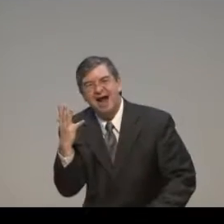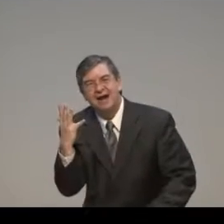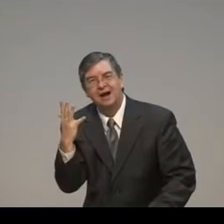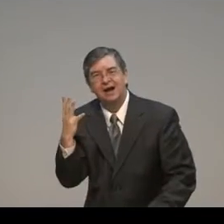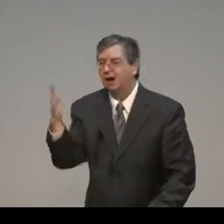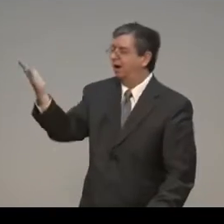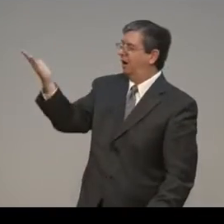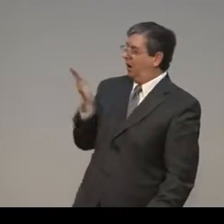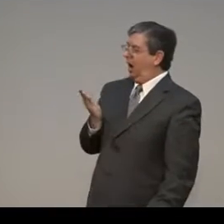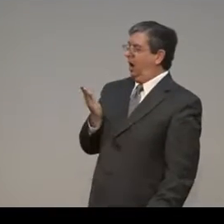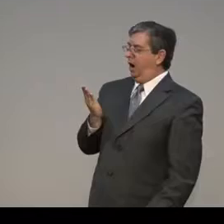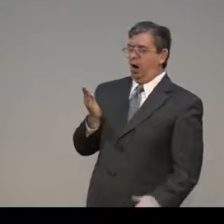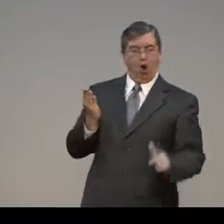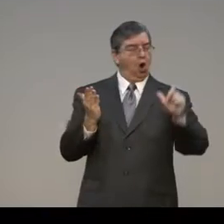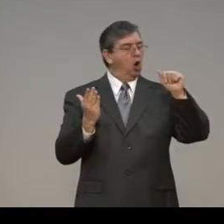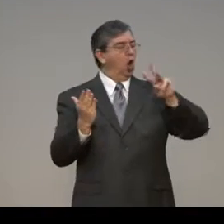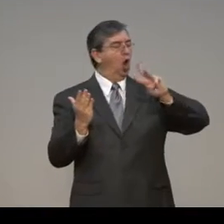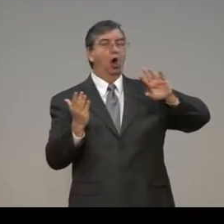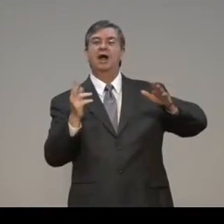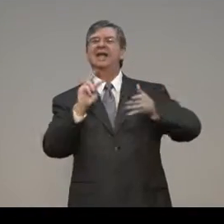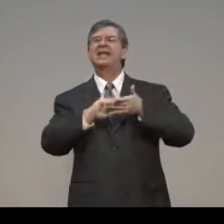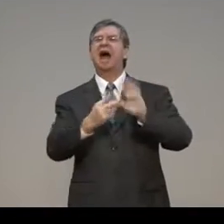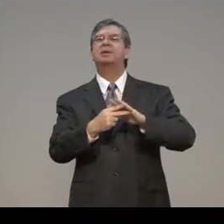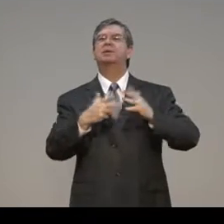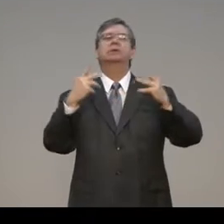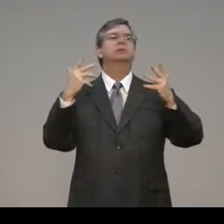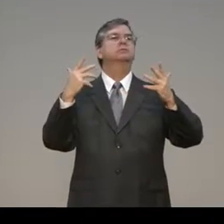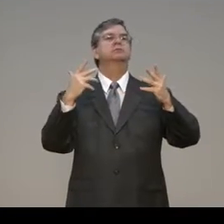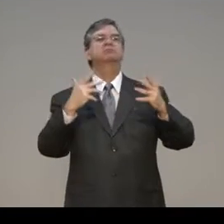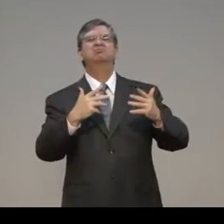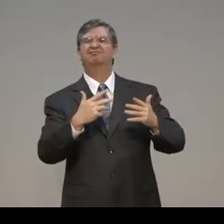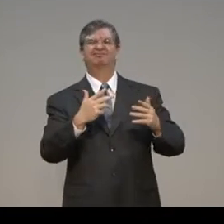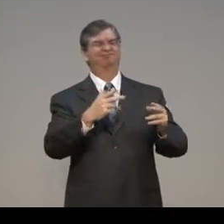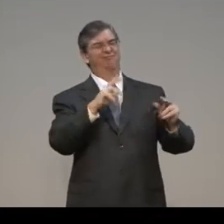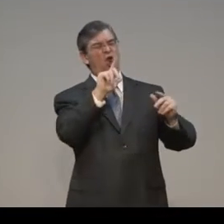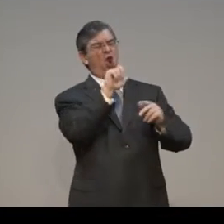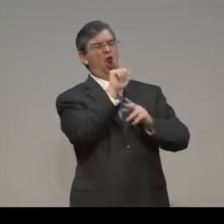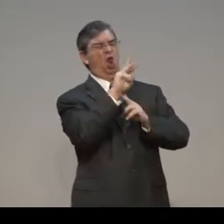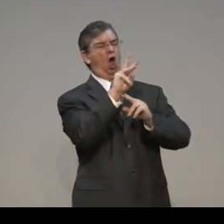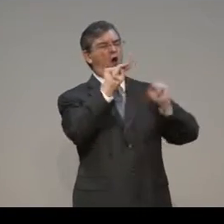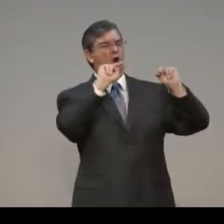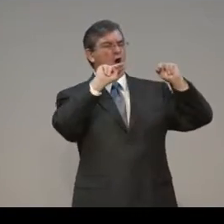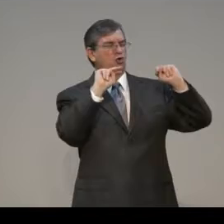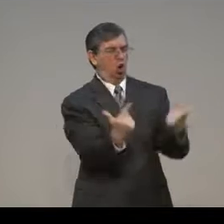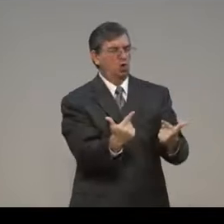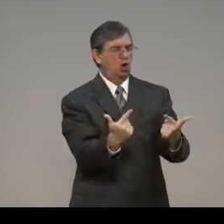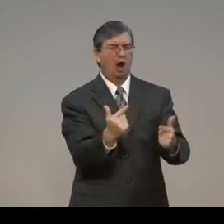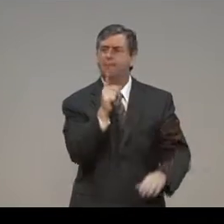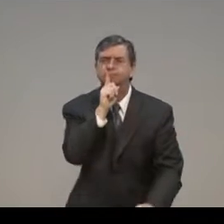the law of the schoolmaster. We are under the grace of the New Testament, under our Lord and Savior.